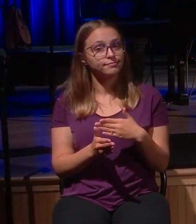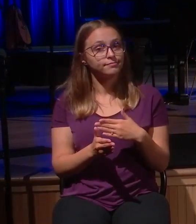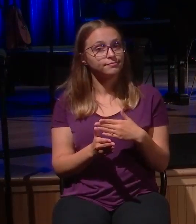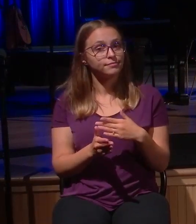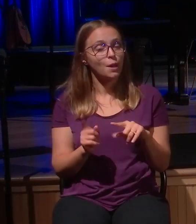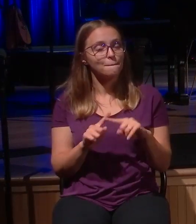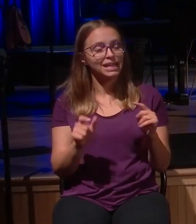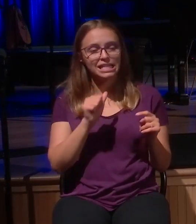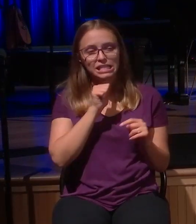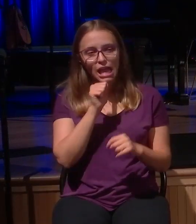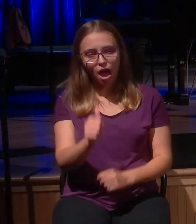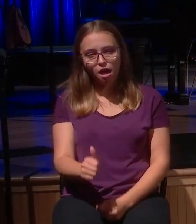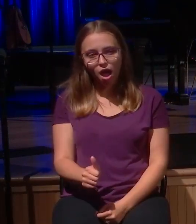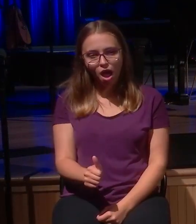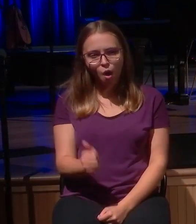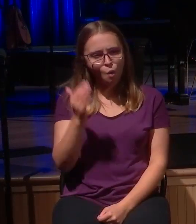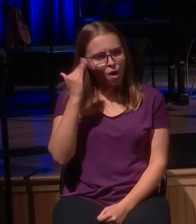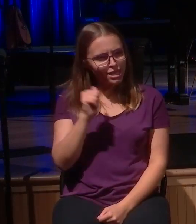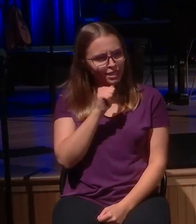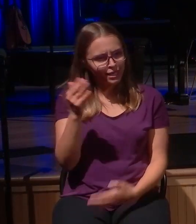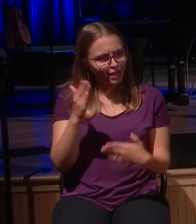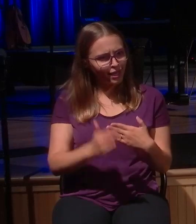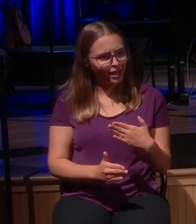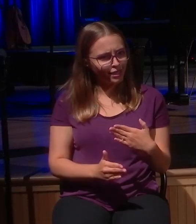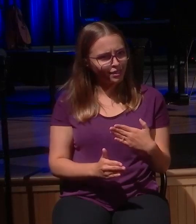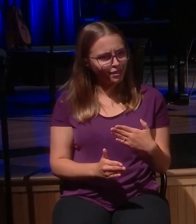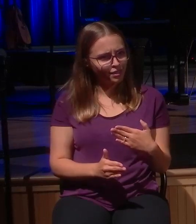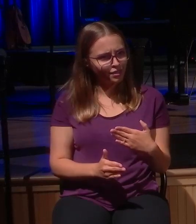Why doesn't the story end with verse? Let's look.